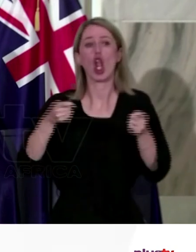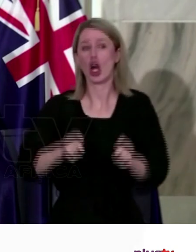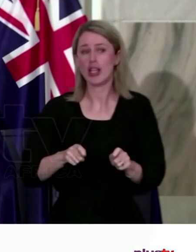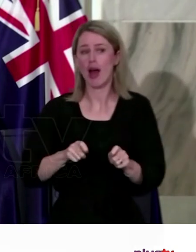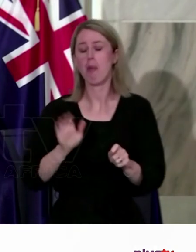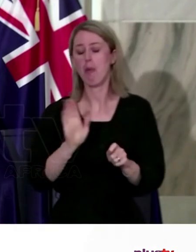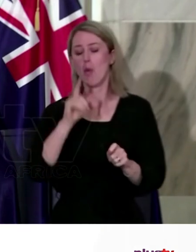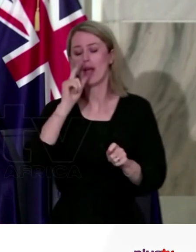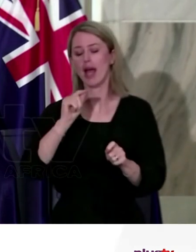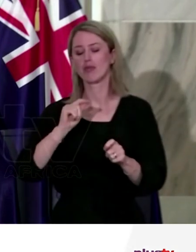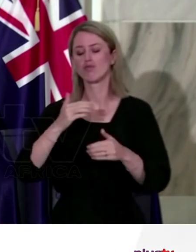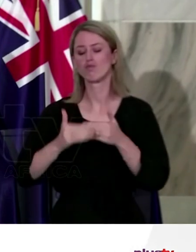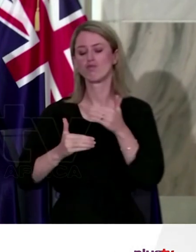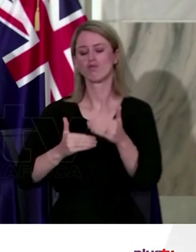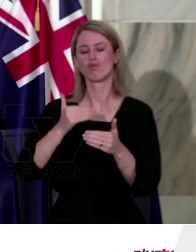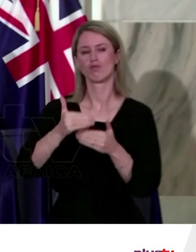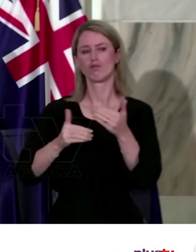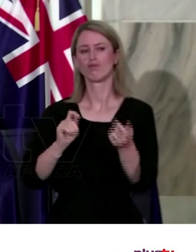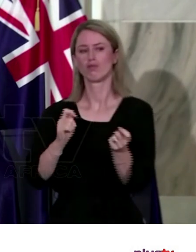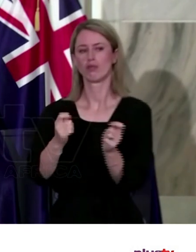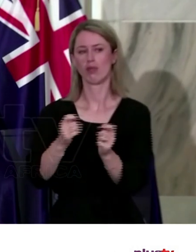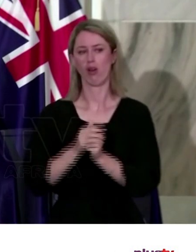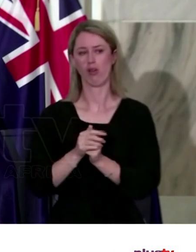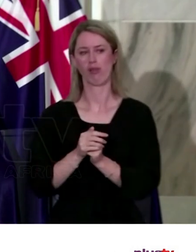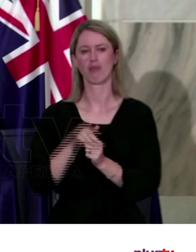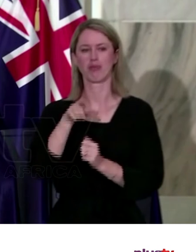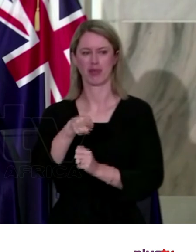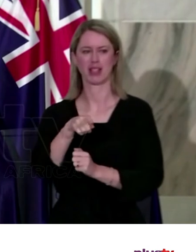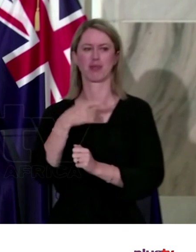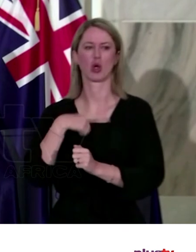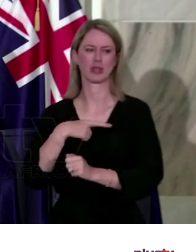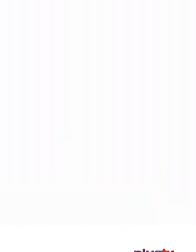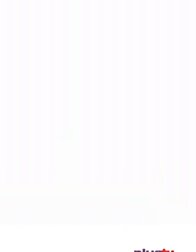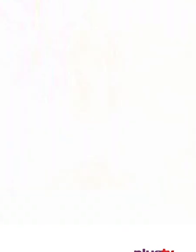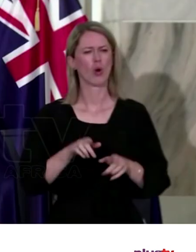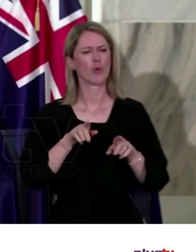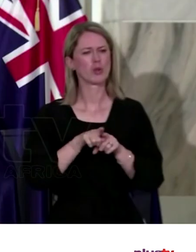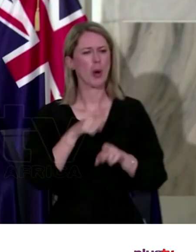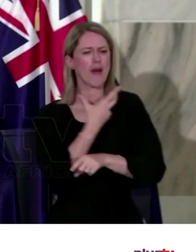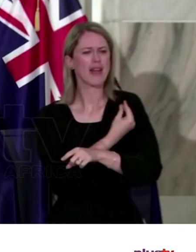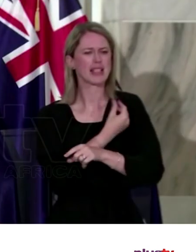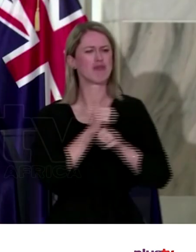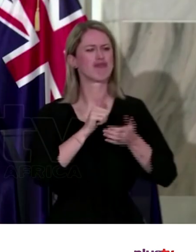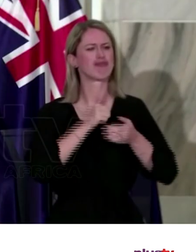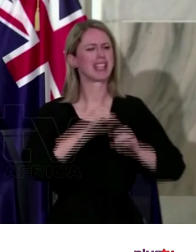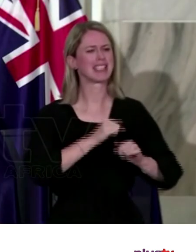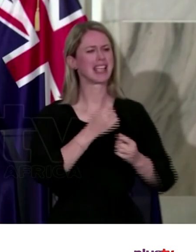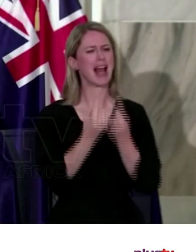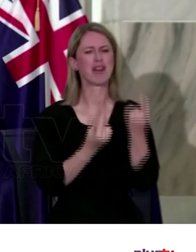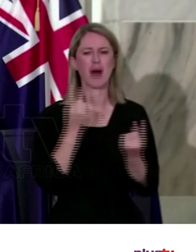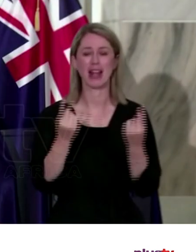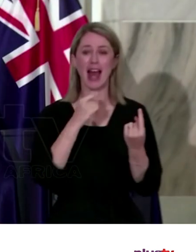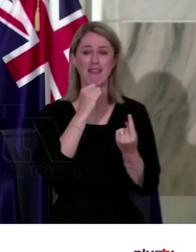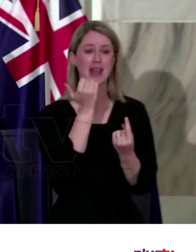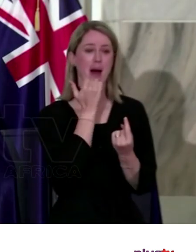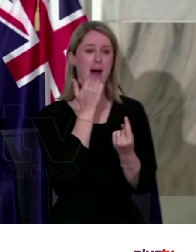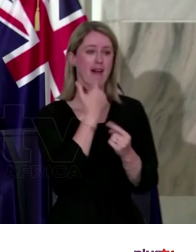forward safely and with confidence. That tool is the vaccine. The more people who are vaccinated,